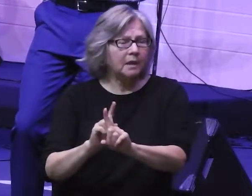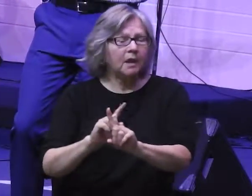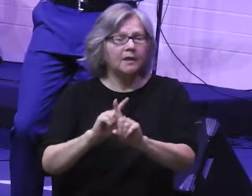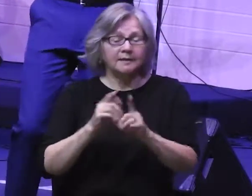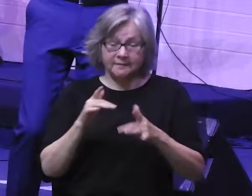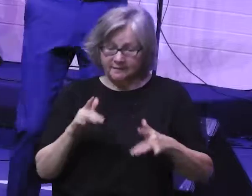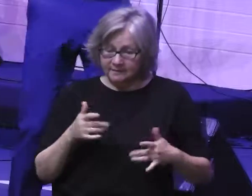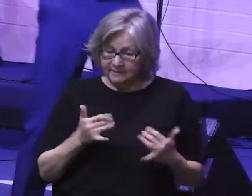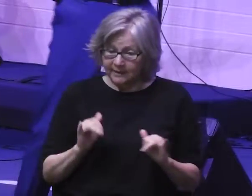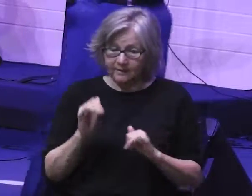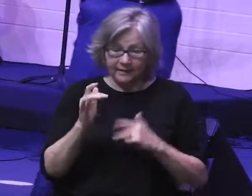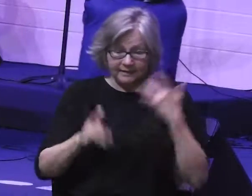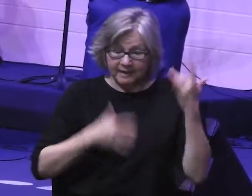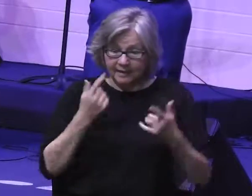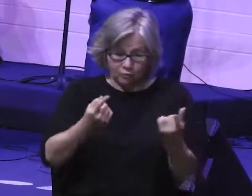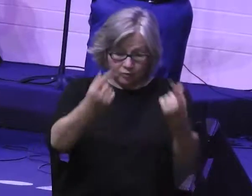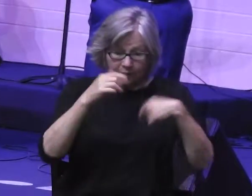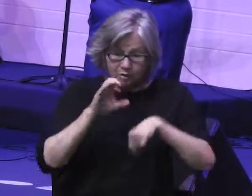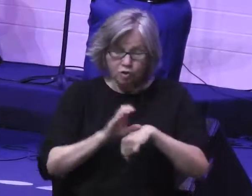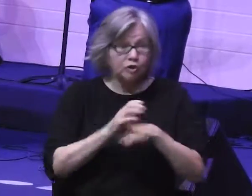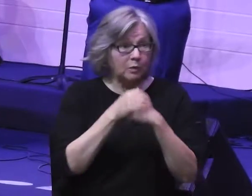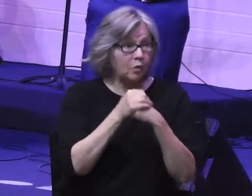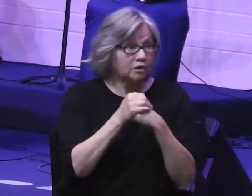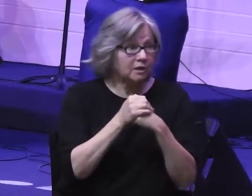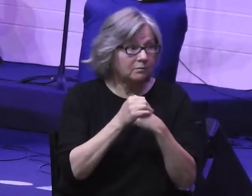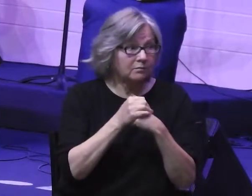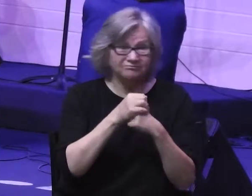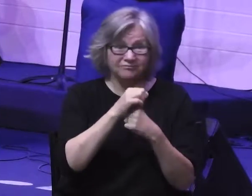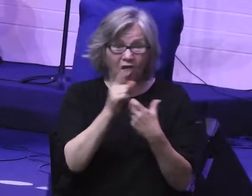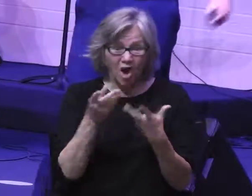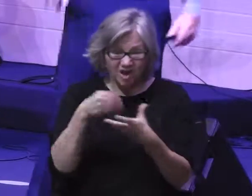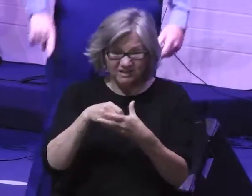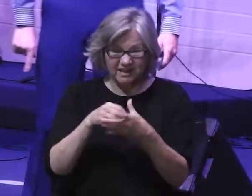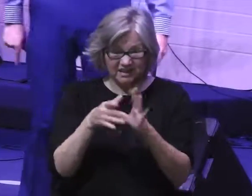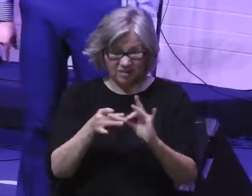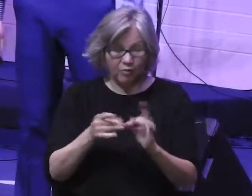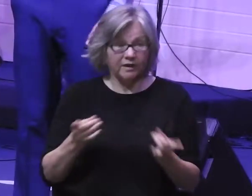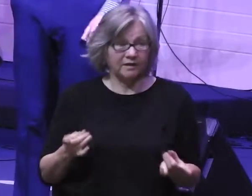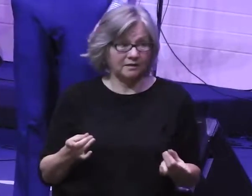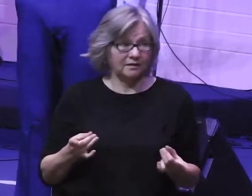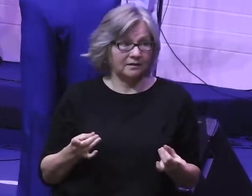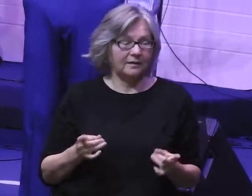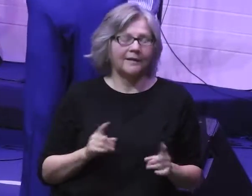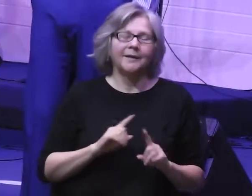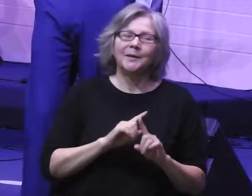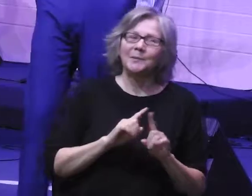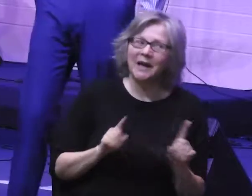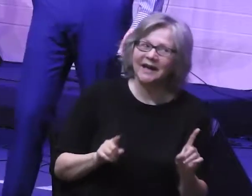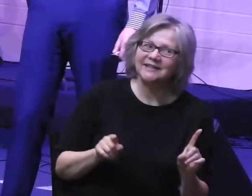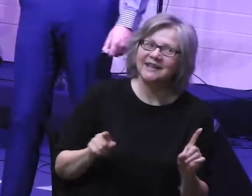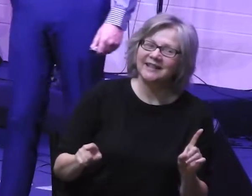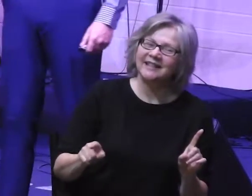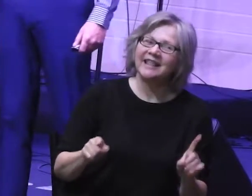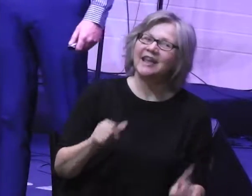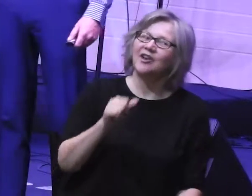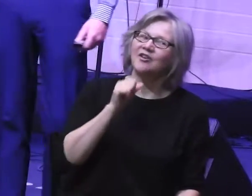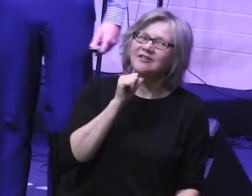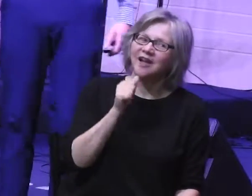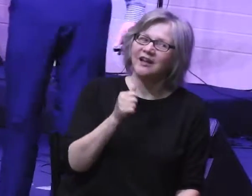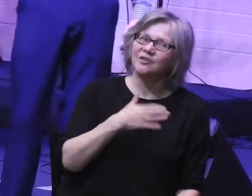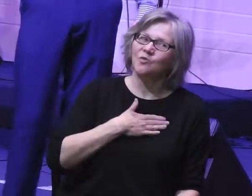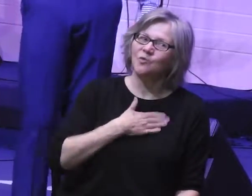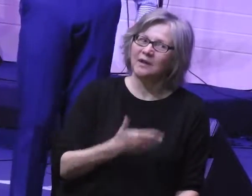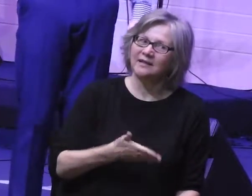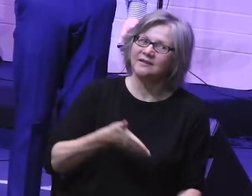They're still excited to come to church and worship. All of that is in the text. Here's the deal. They are unwilling